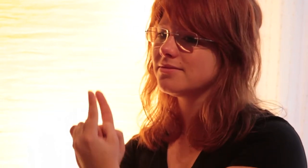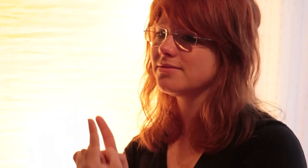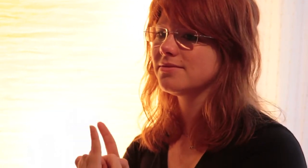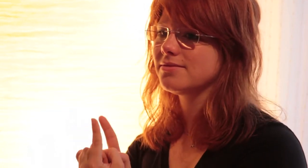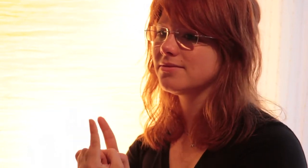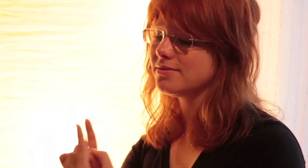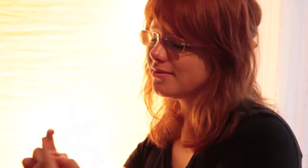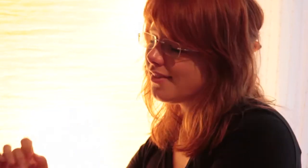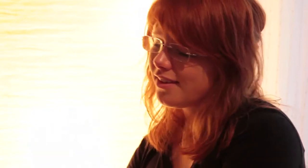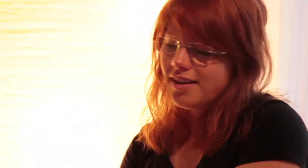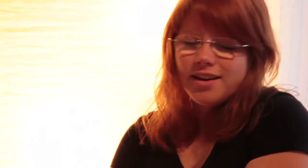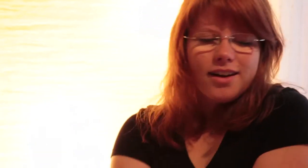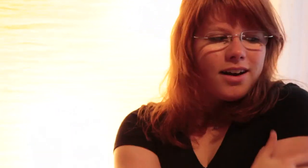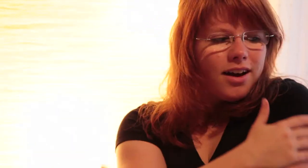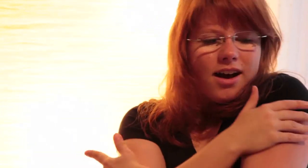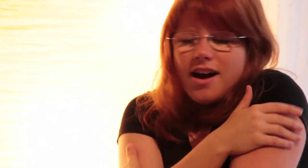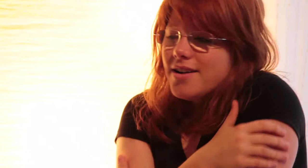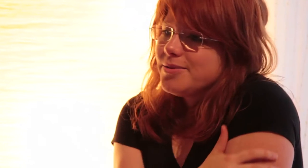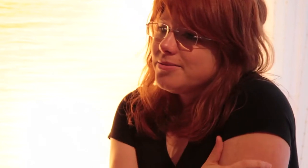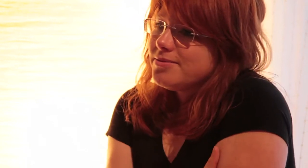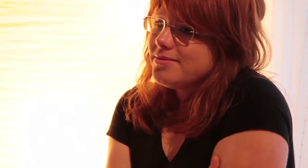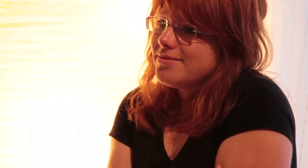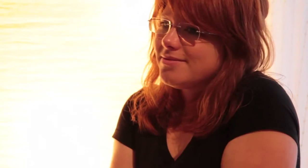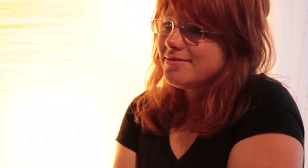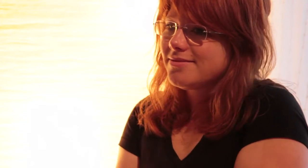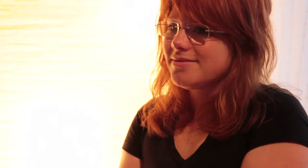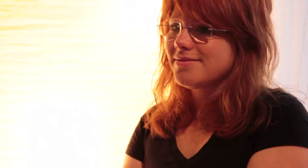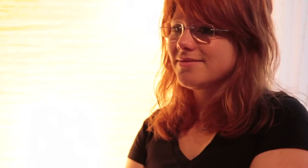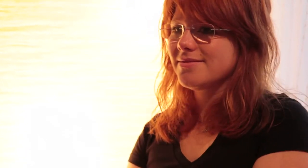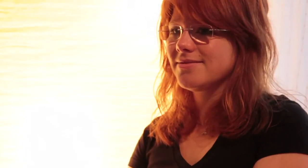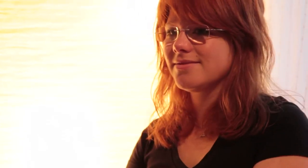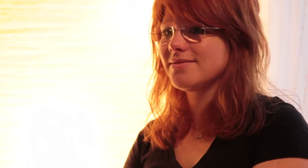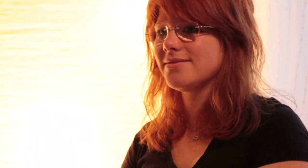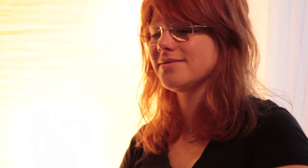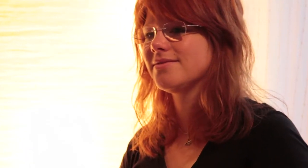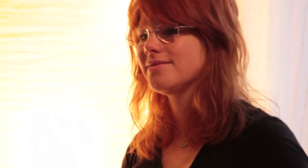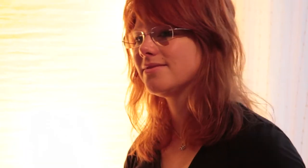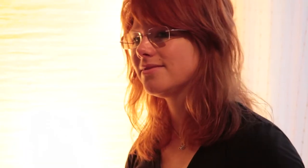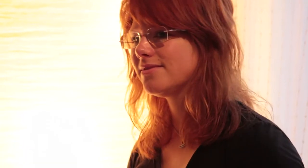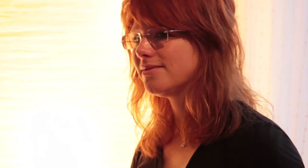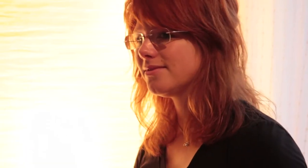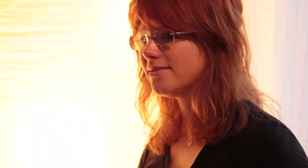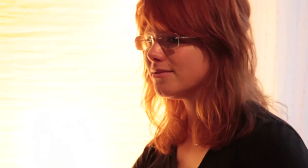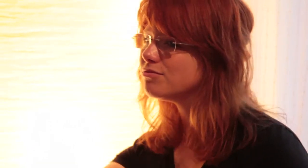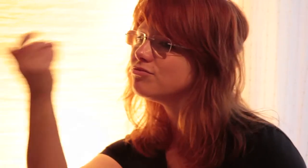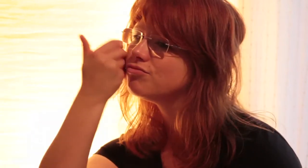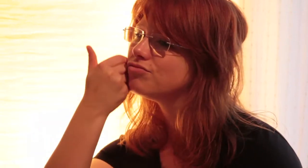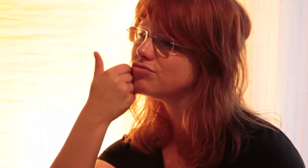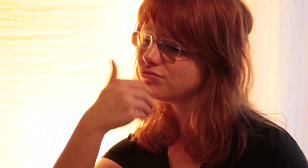you and not be moved by you Won't you tell